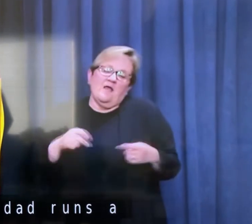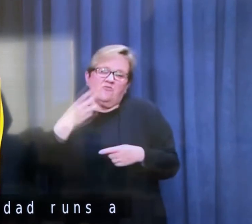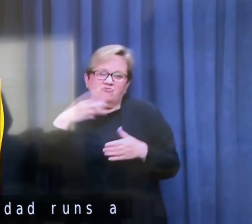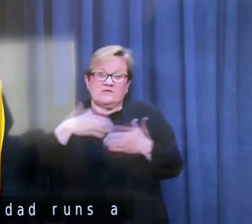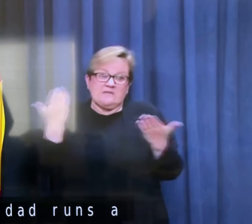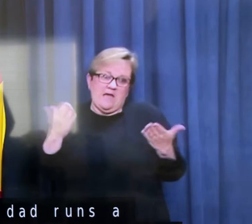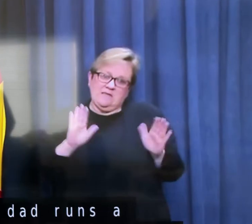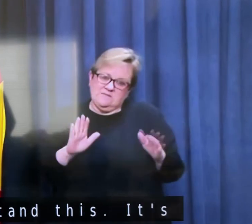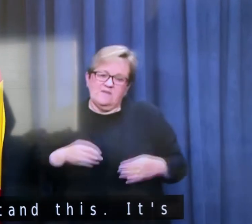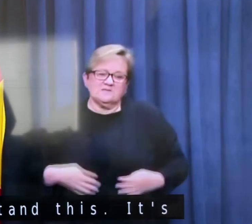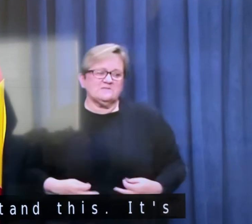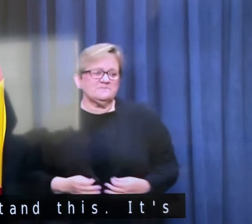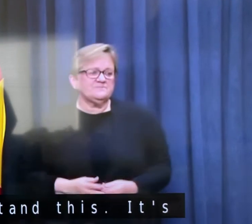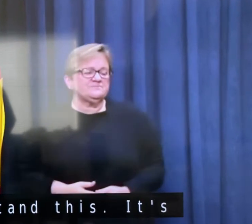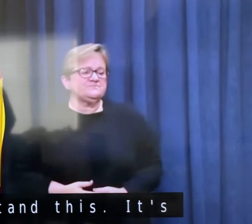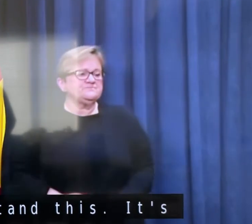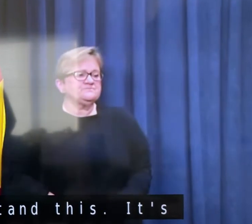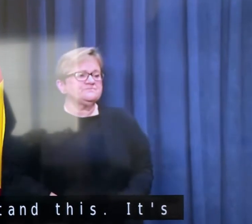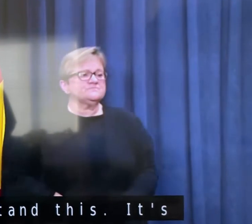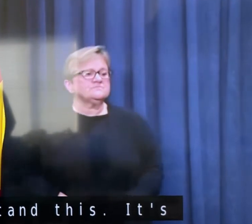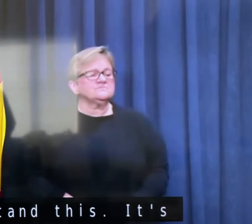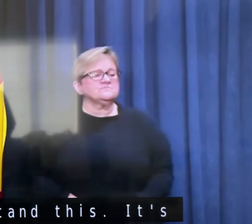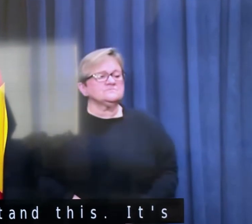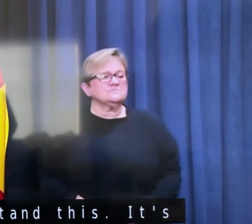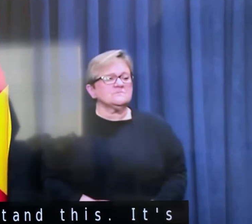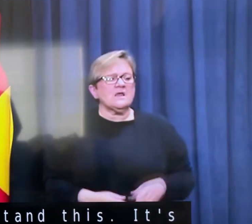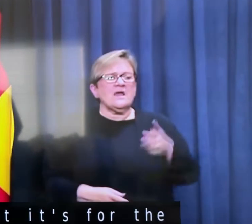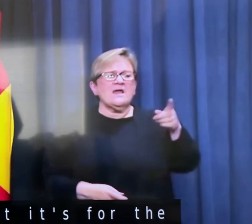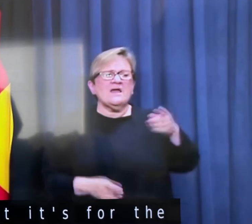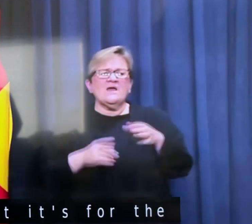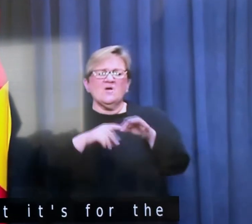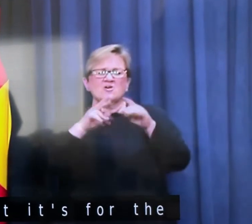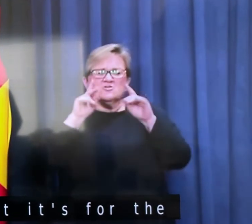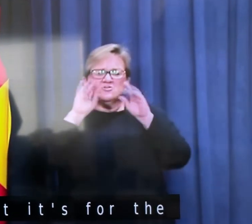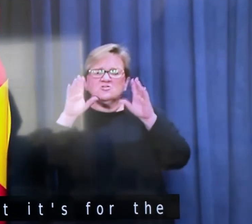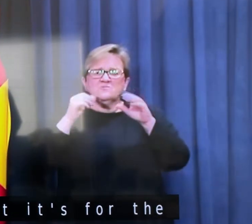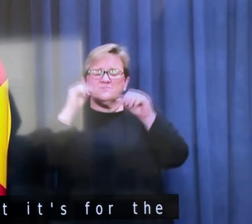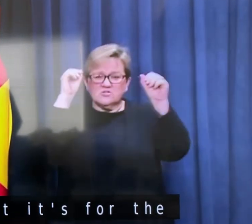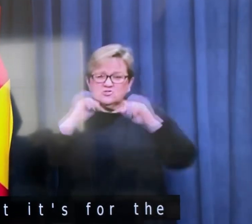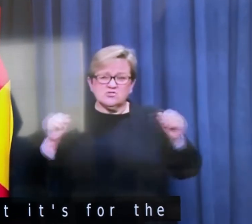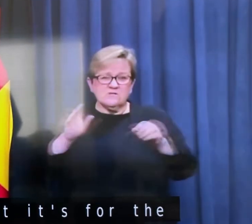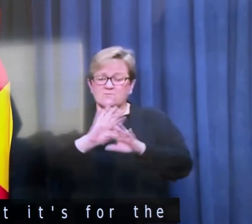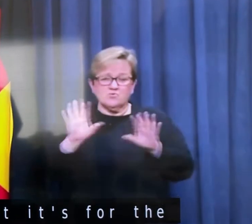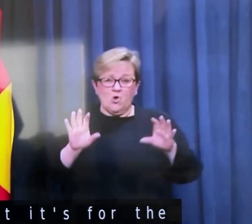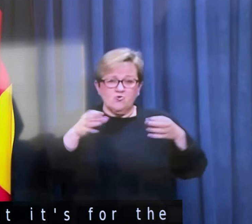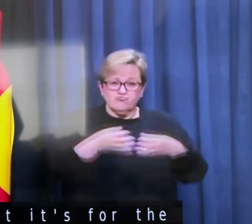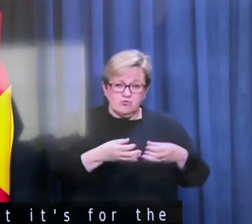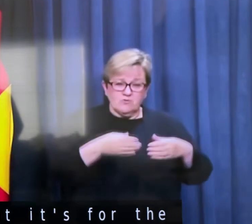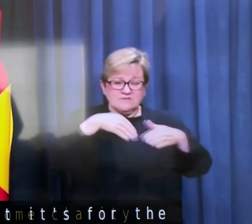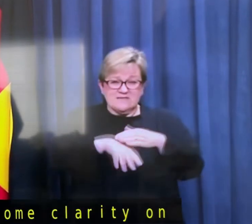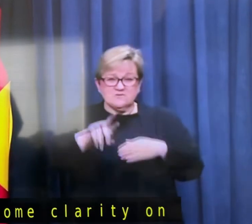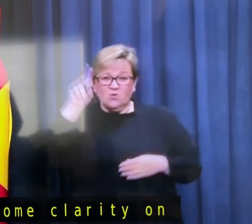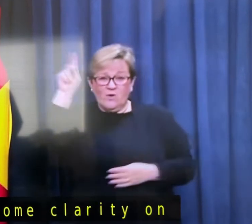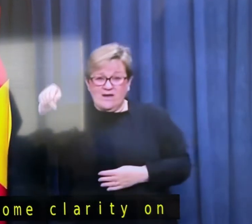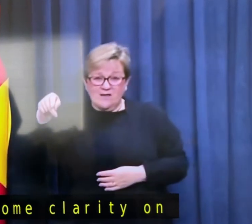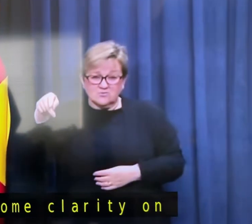next three days. Just to, uh, some clothing tubes as well. Can you prove it as well as indoor and outdoor?